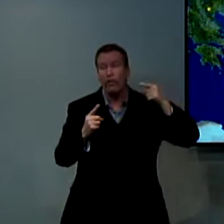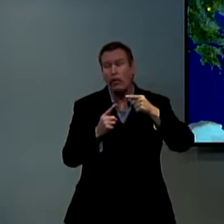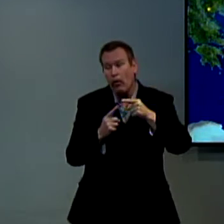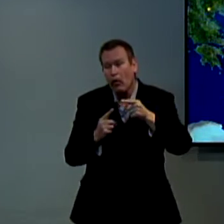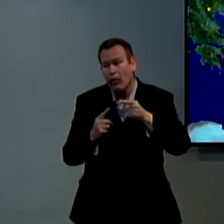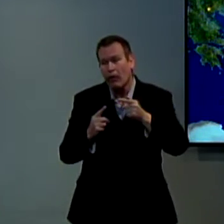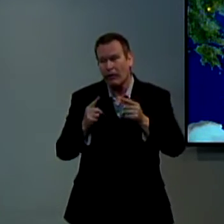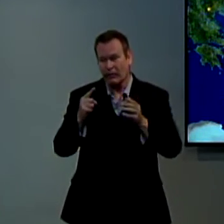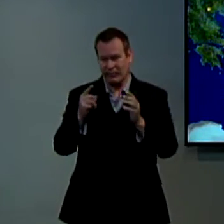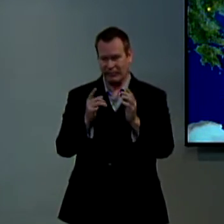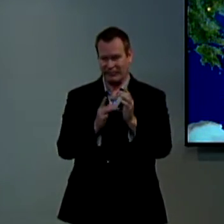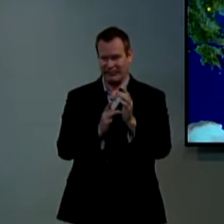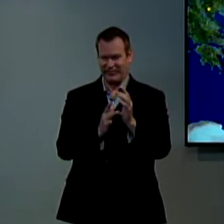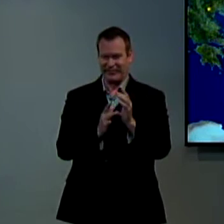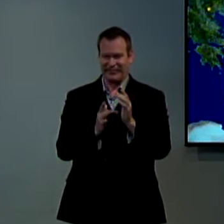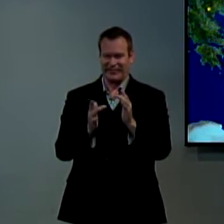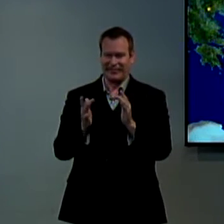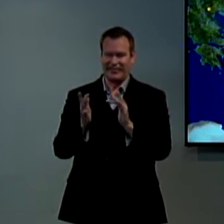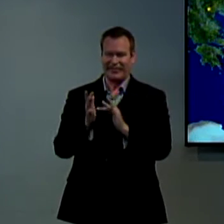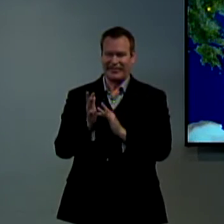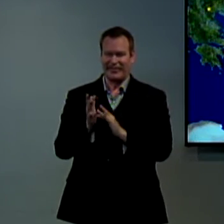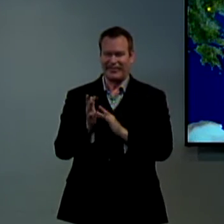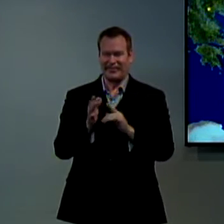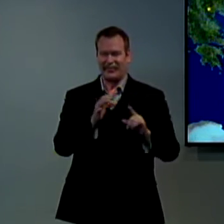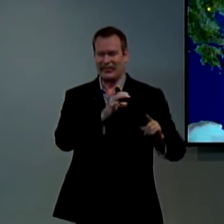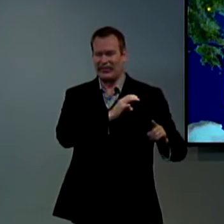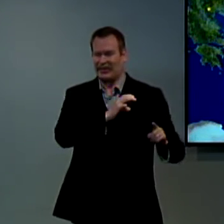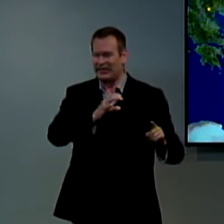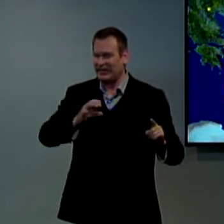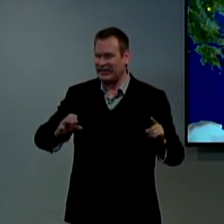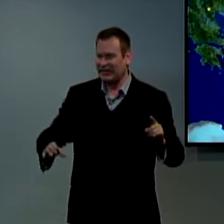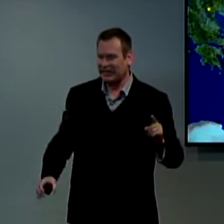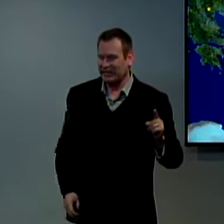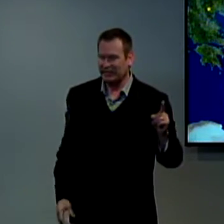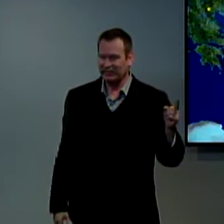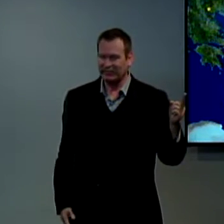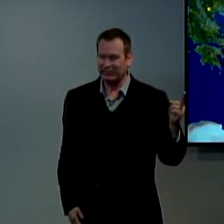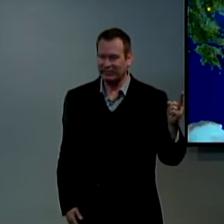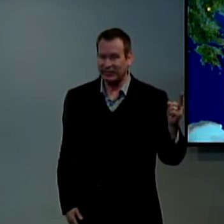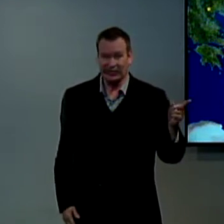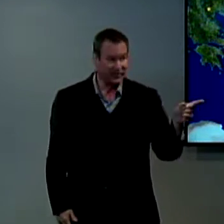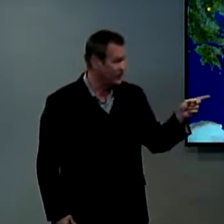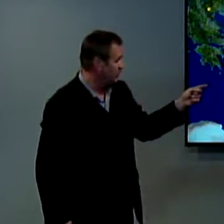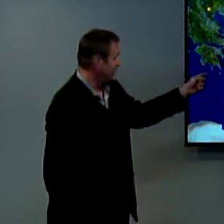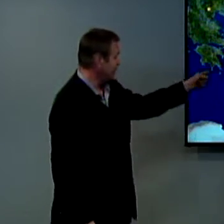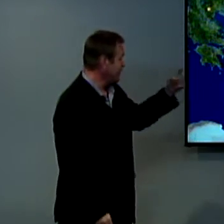that I am speaking to you about is Jesus Christ he is the one